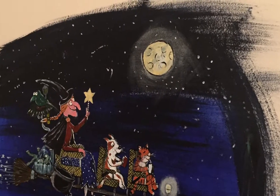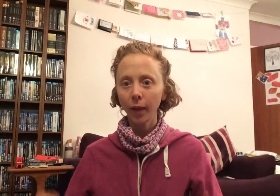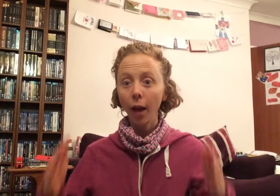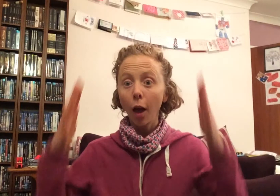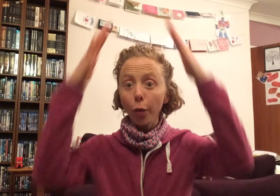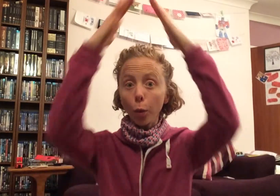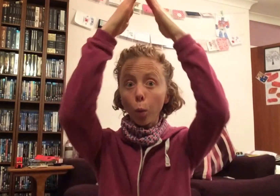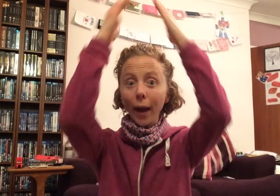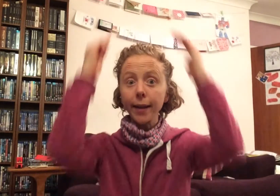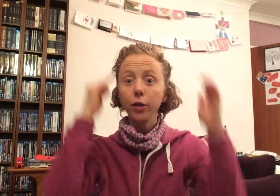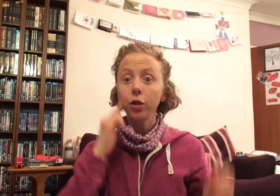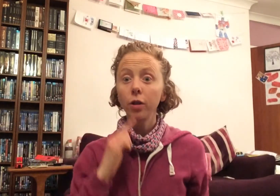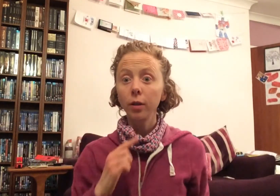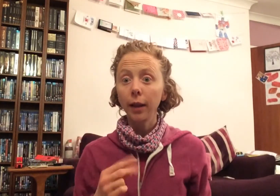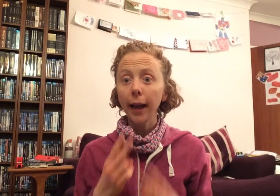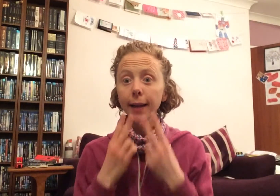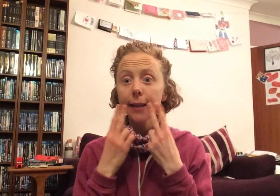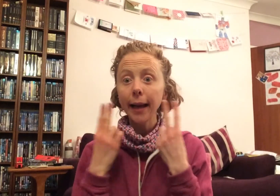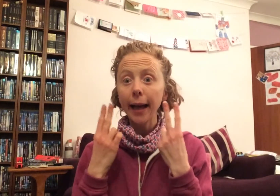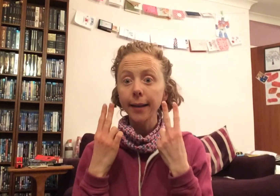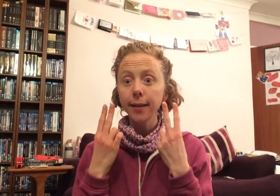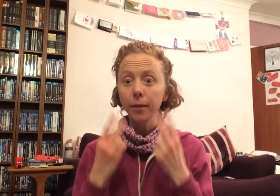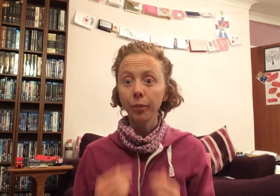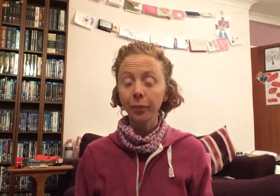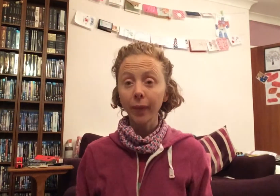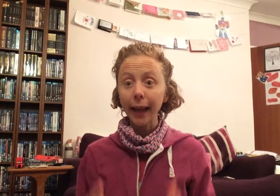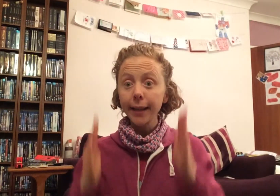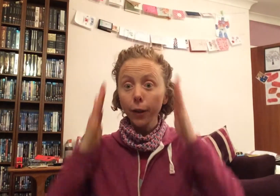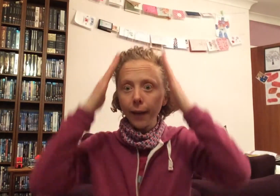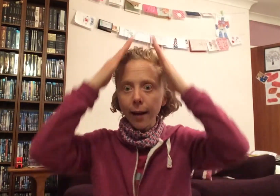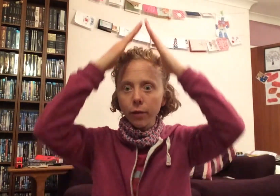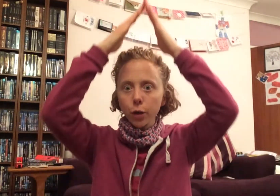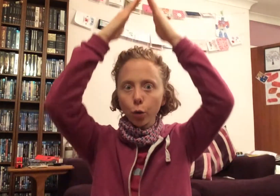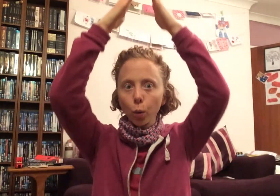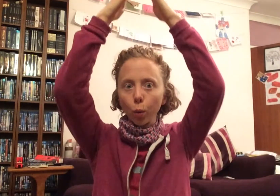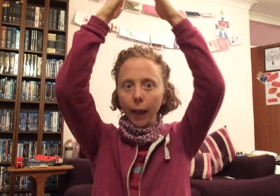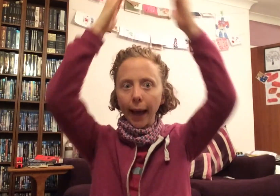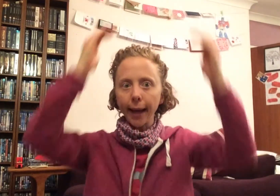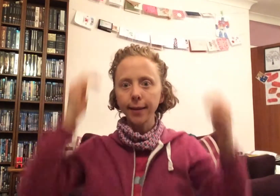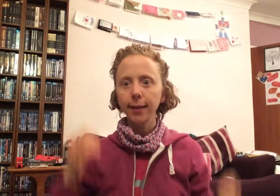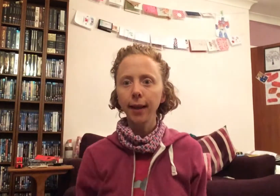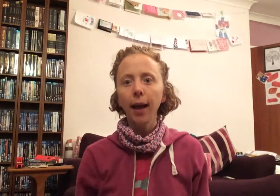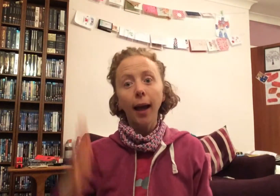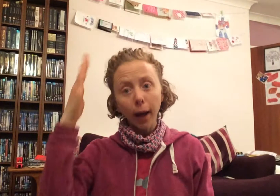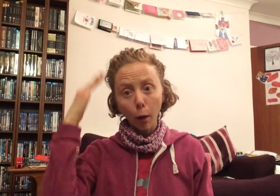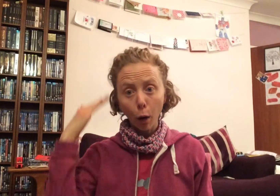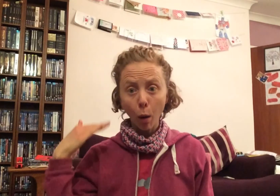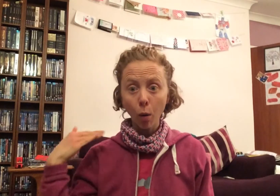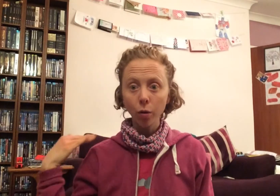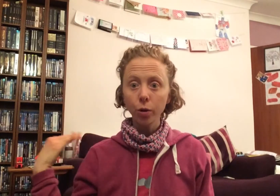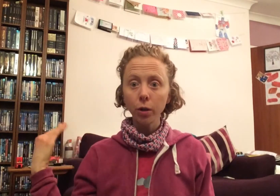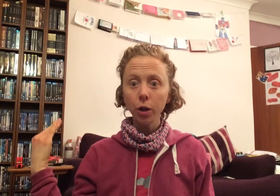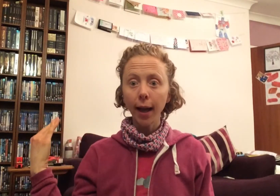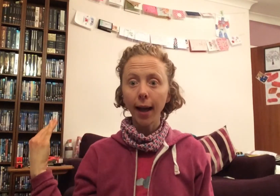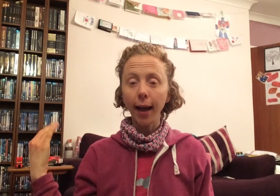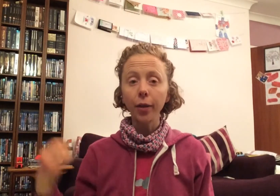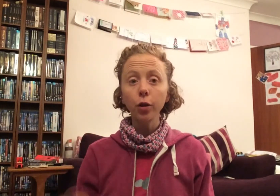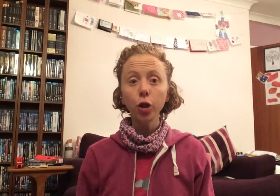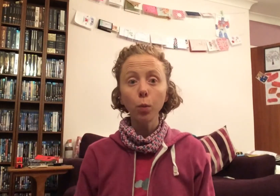The witch had a cat, and a very tall hat, and long ginger hair that she